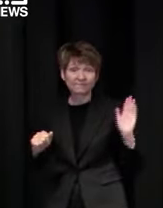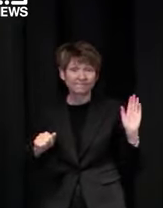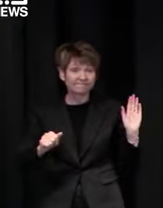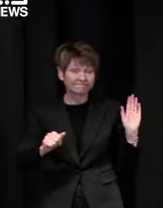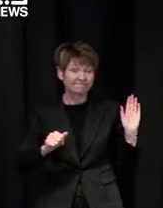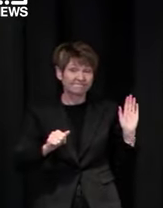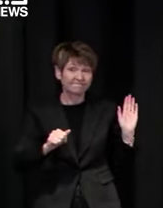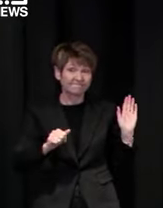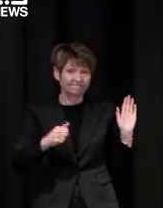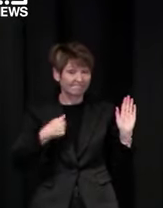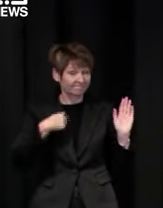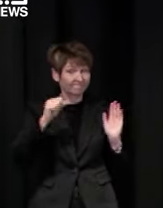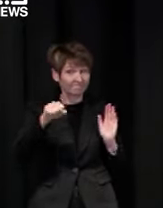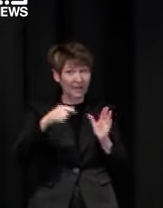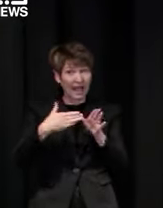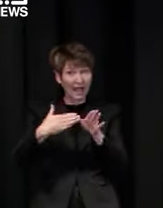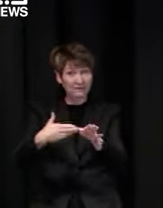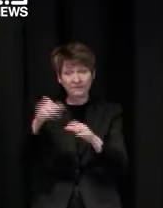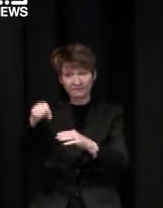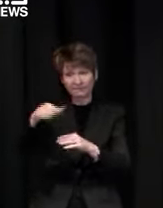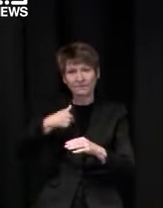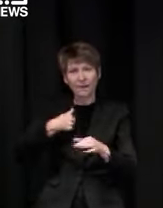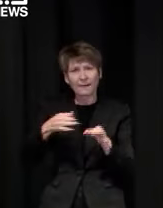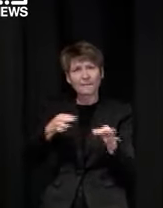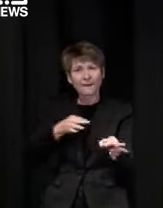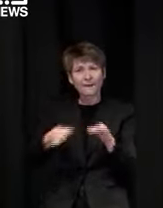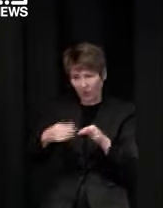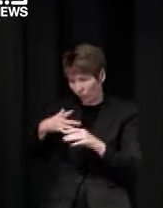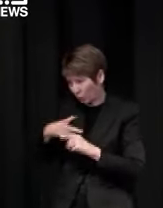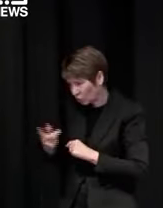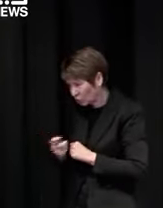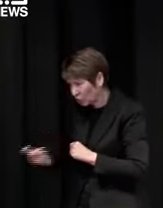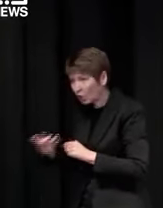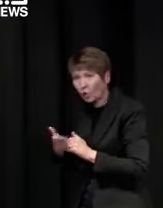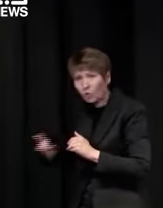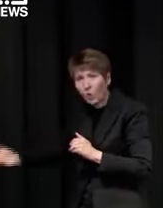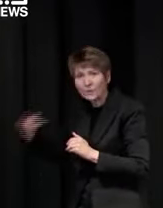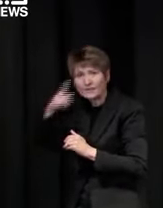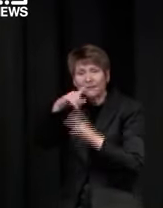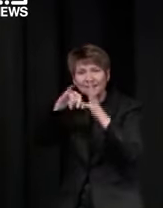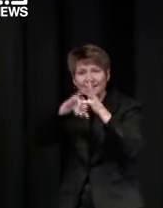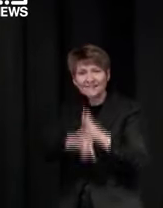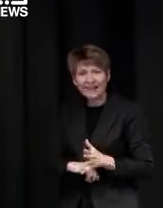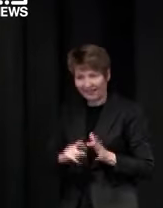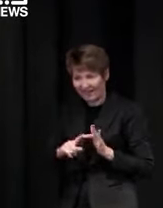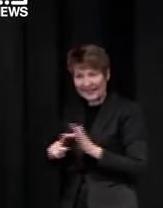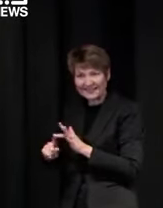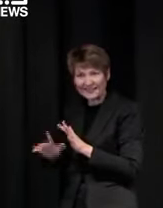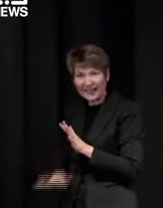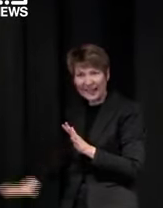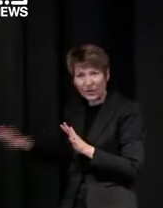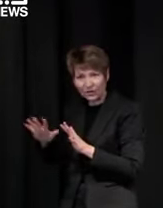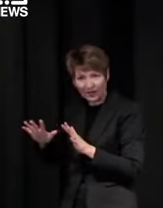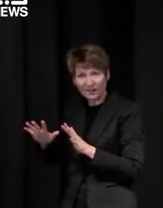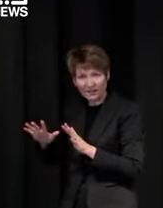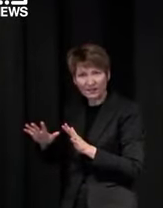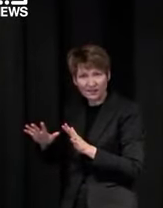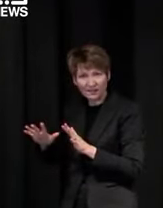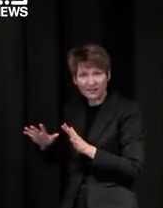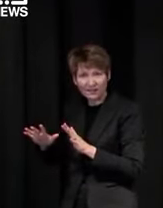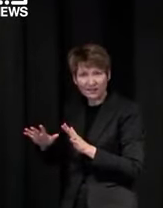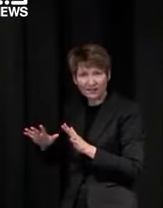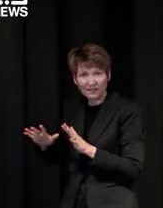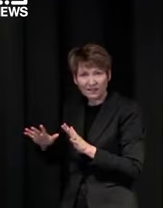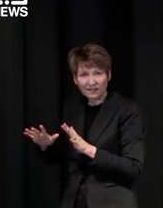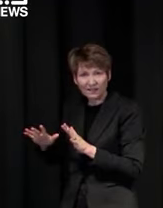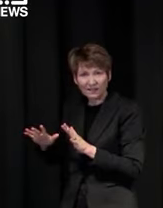our program is only a part of the overall program so uh i don't want i don't i don't want to sort of